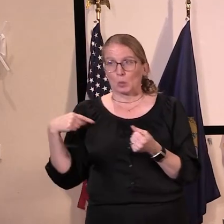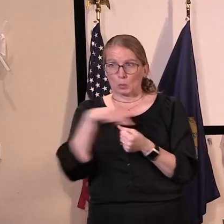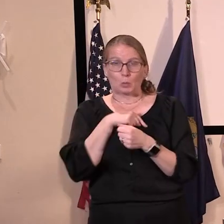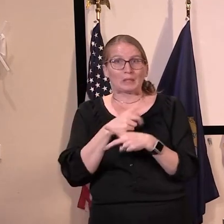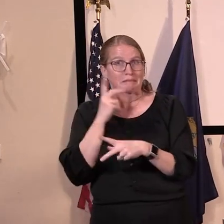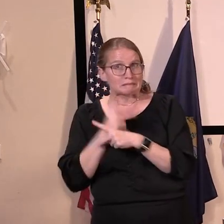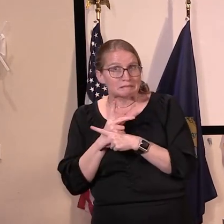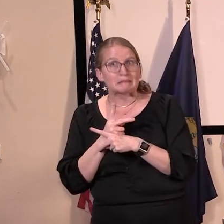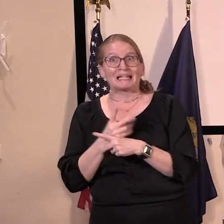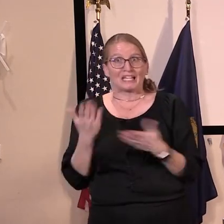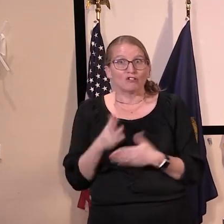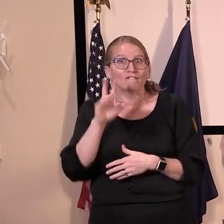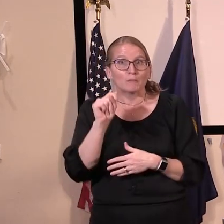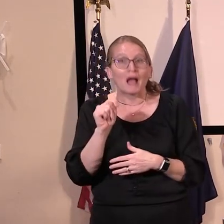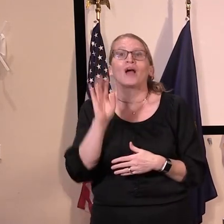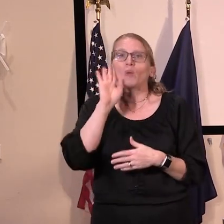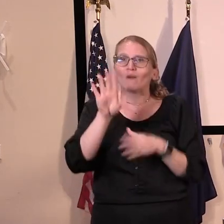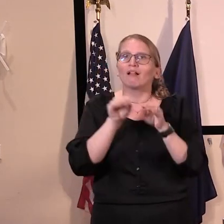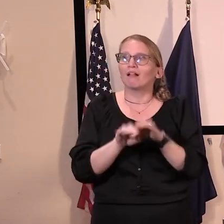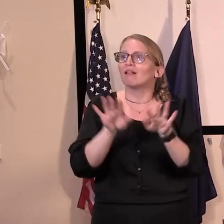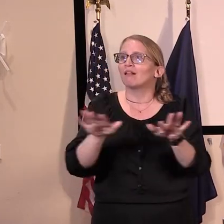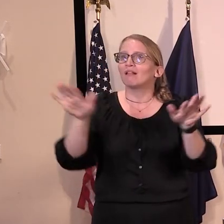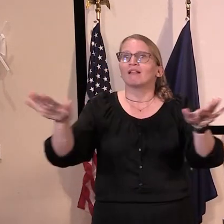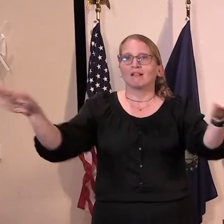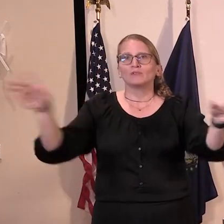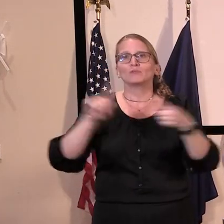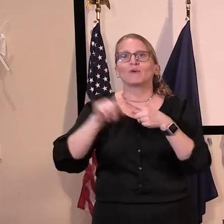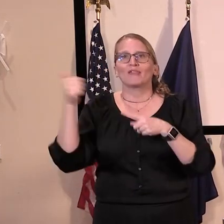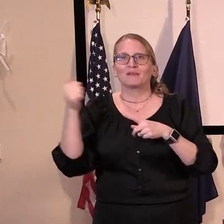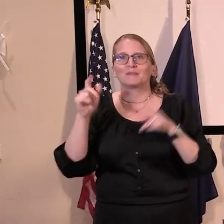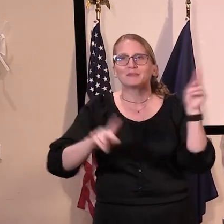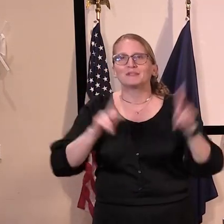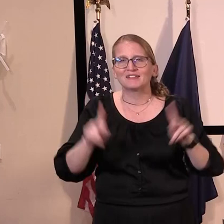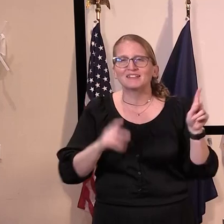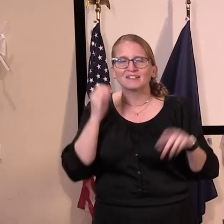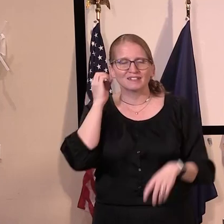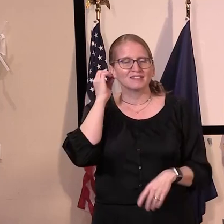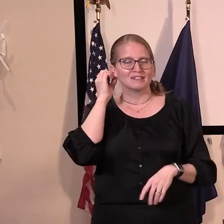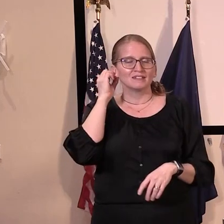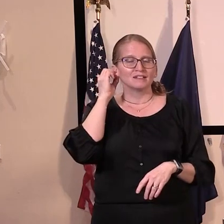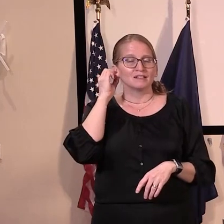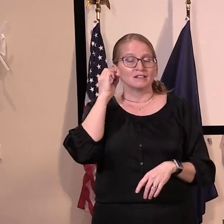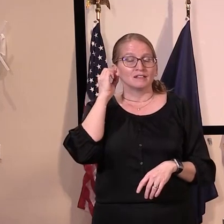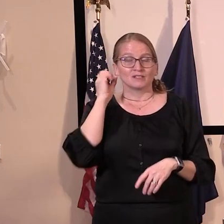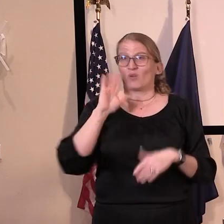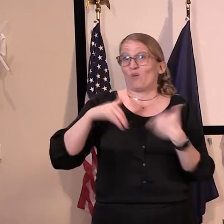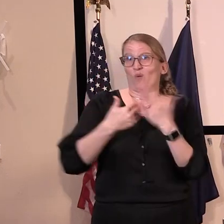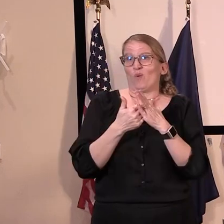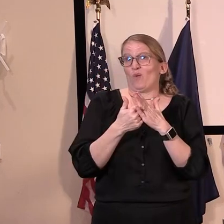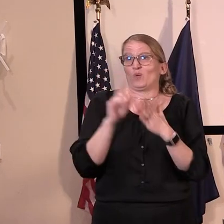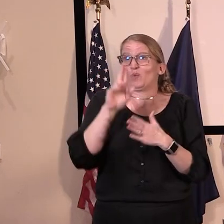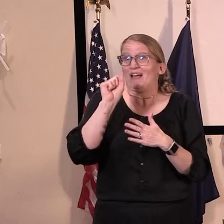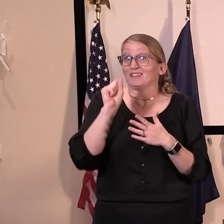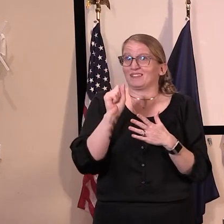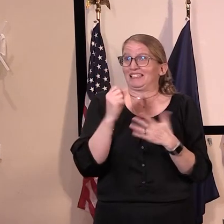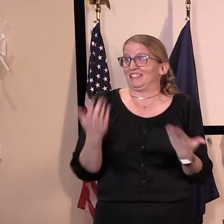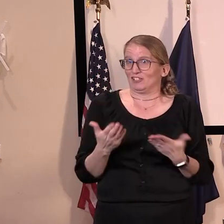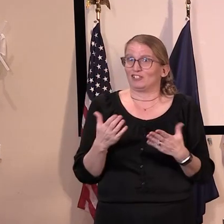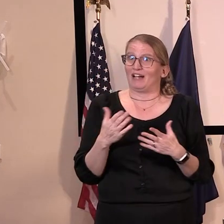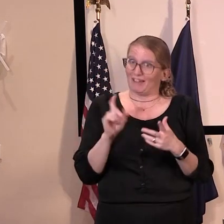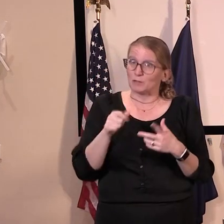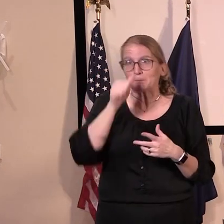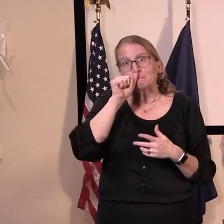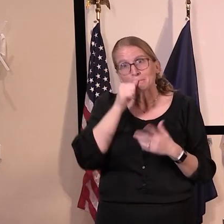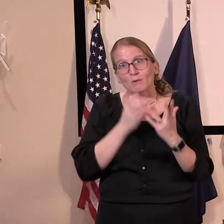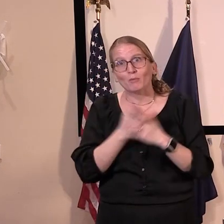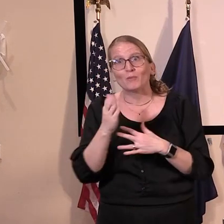beyond Vermont, because we all have to be in this together. And the states, through our governors, have